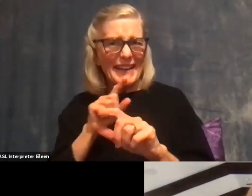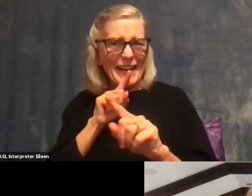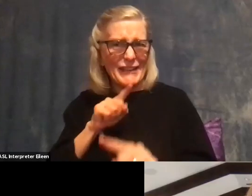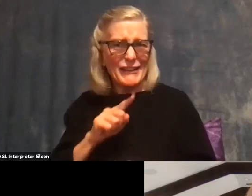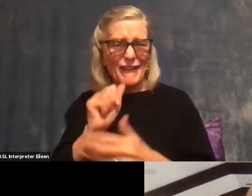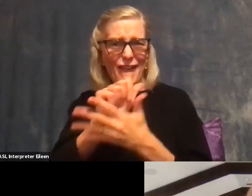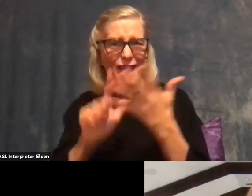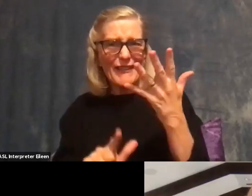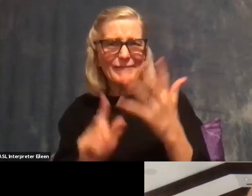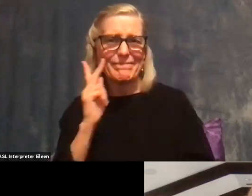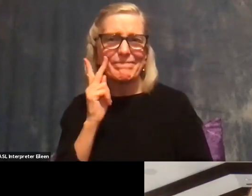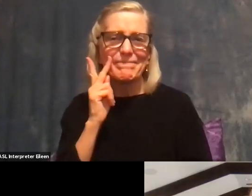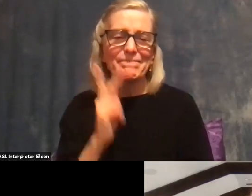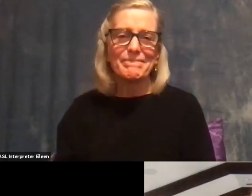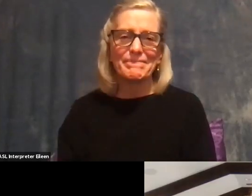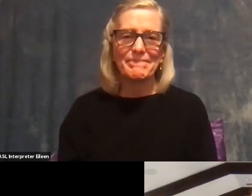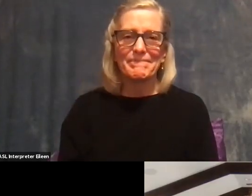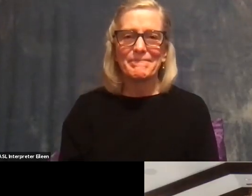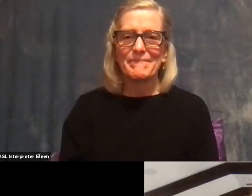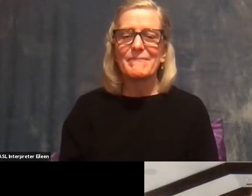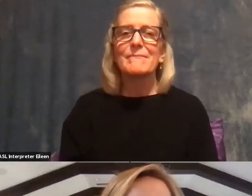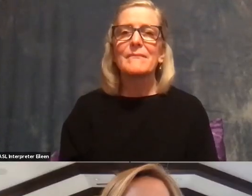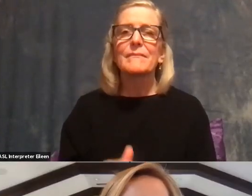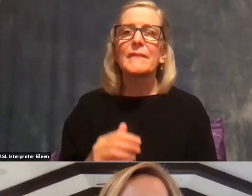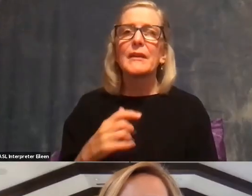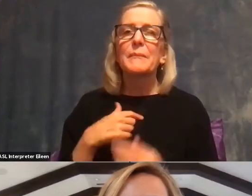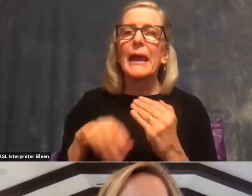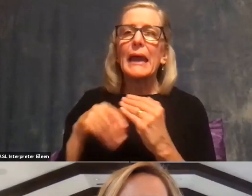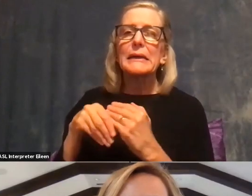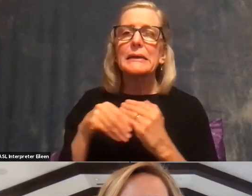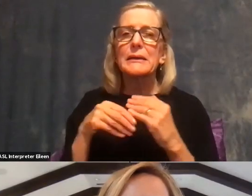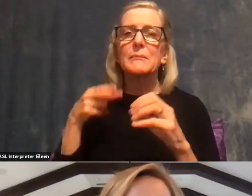Let me just get everybody here with us on camera.